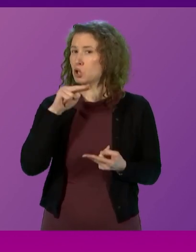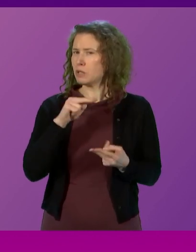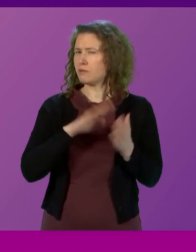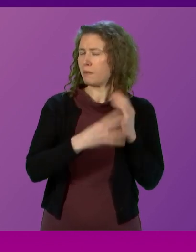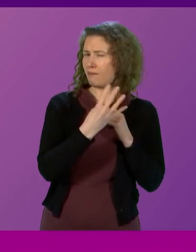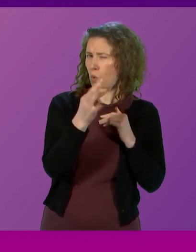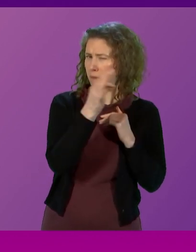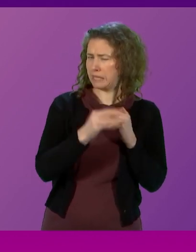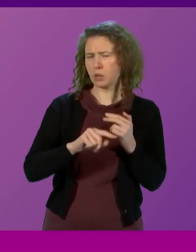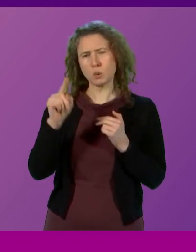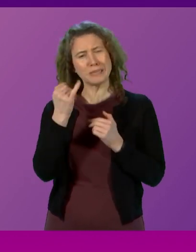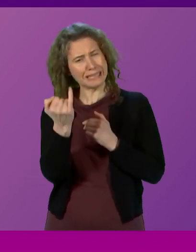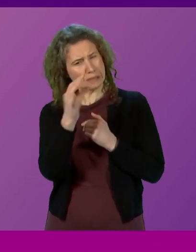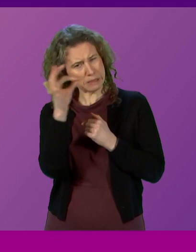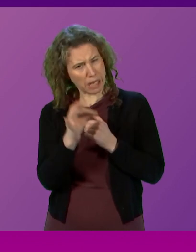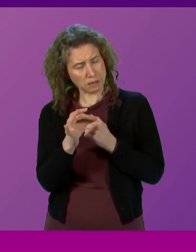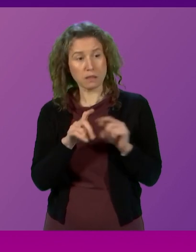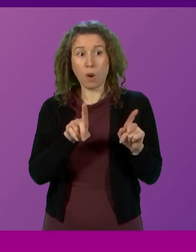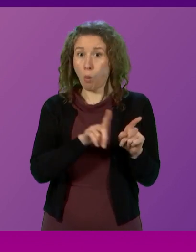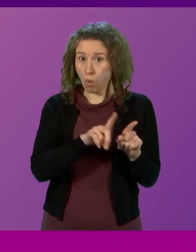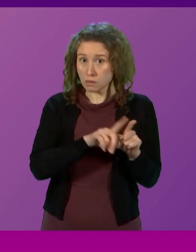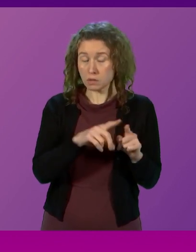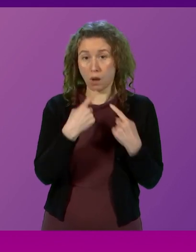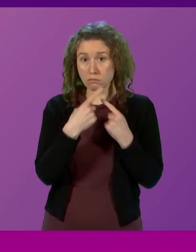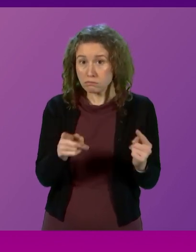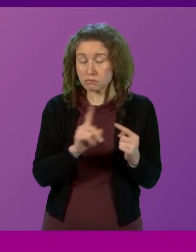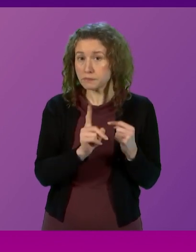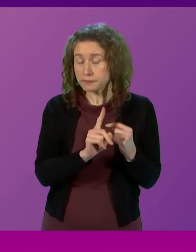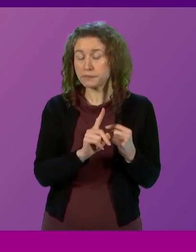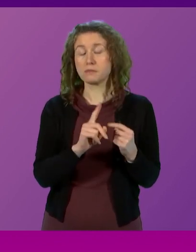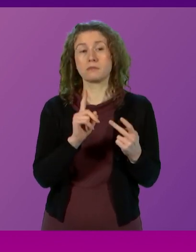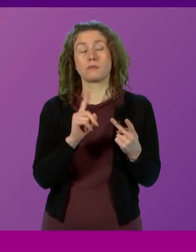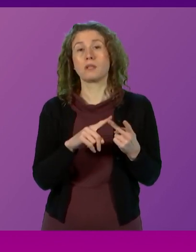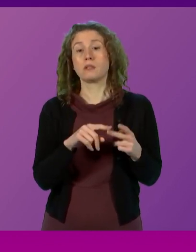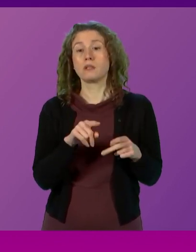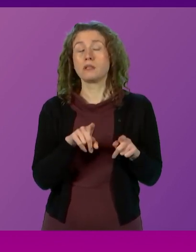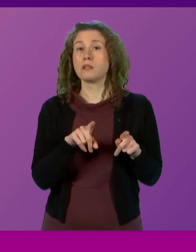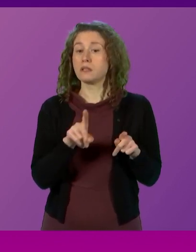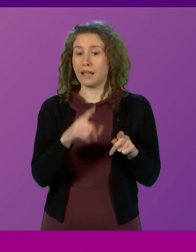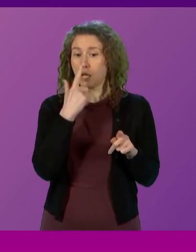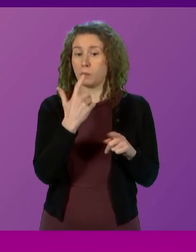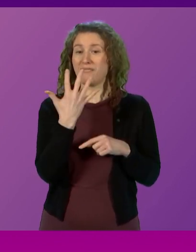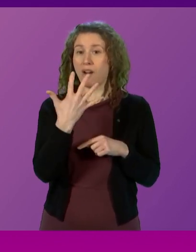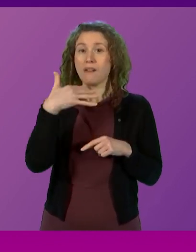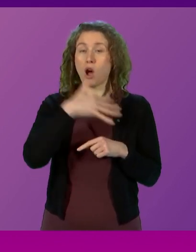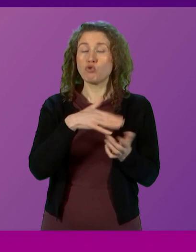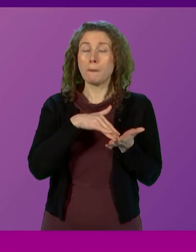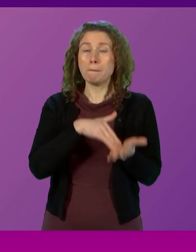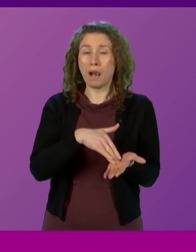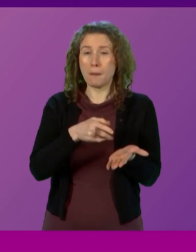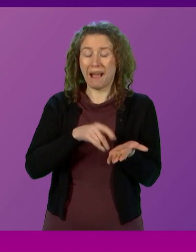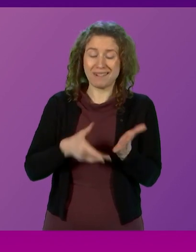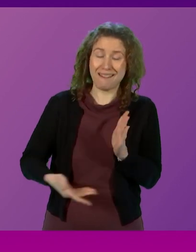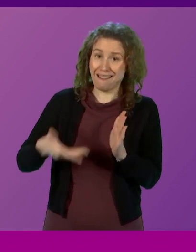to 6%. They are also advising that there could be £500 million extra